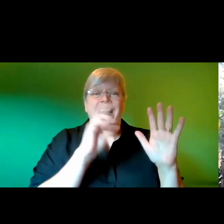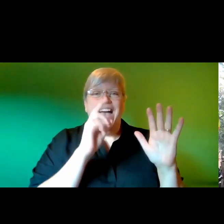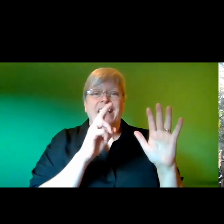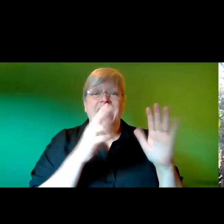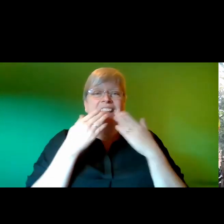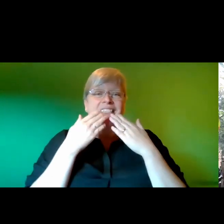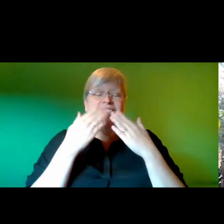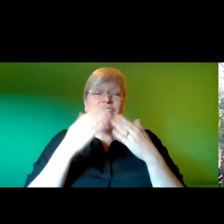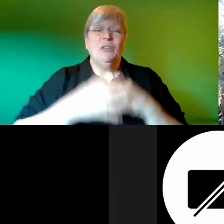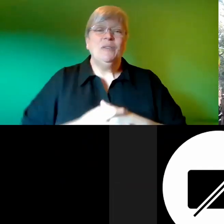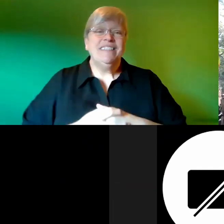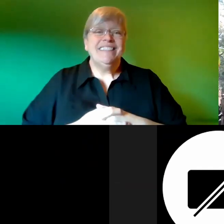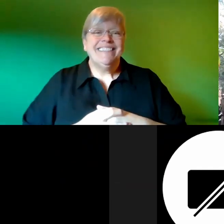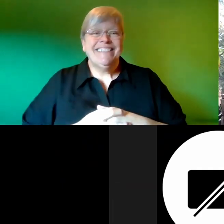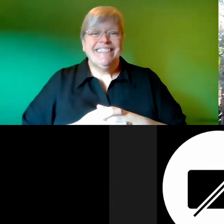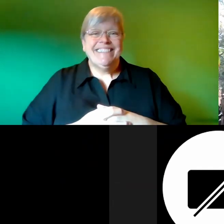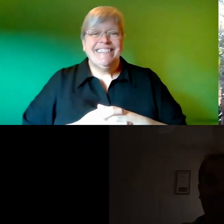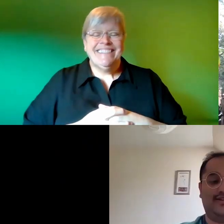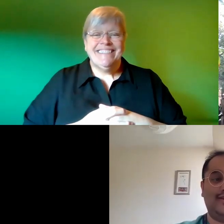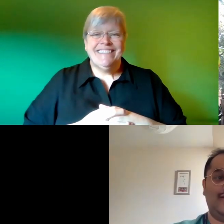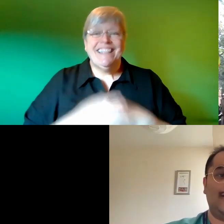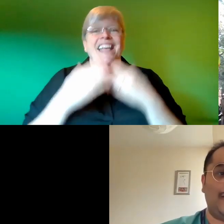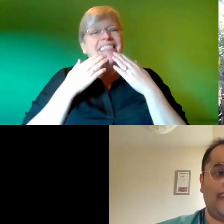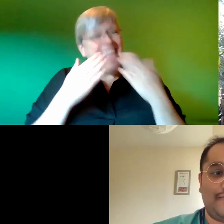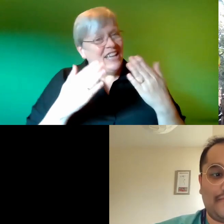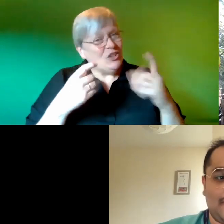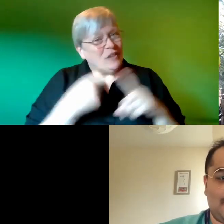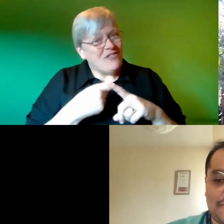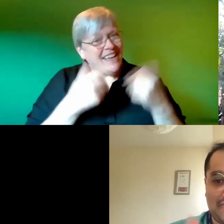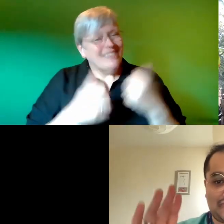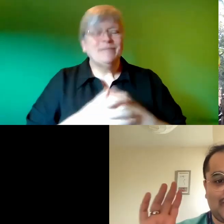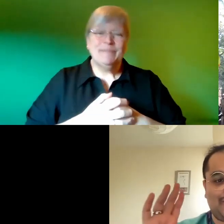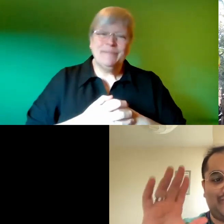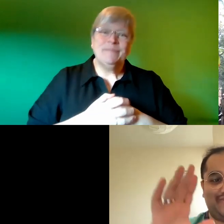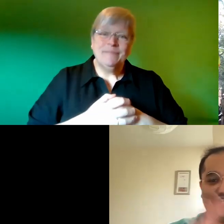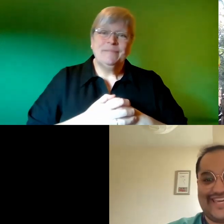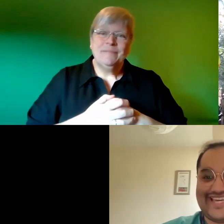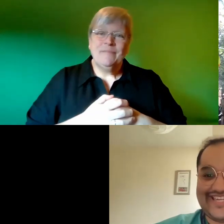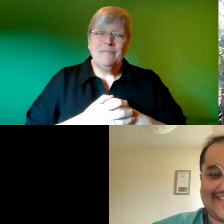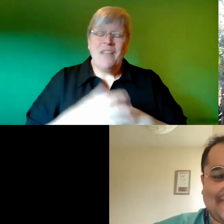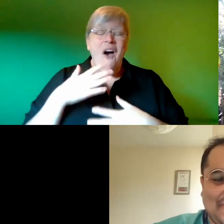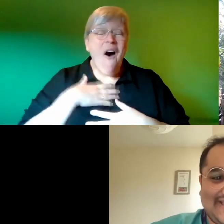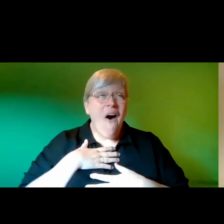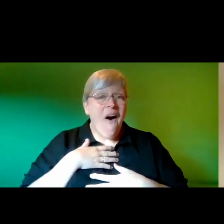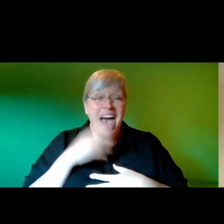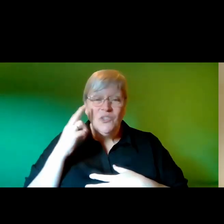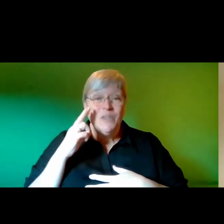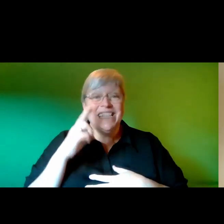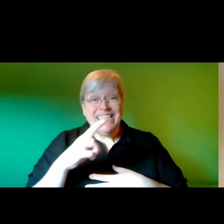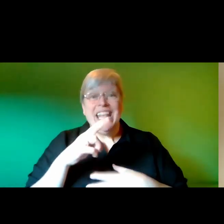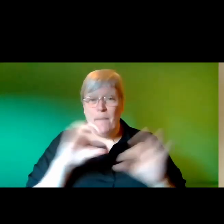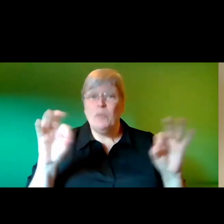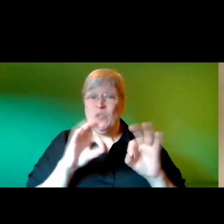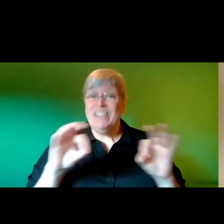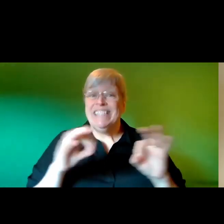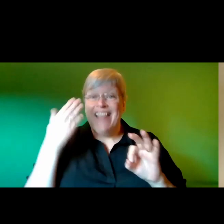thank you so much karina um you pretty much transported me into that uh music lesson so